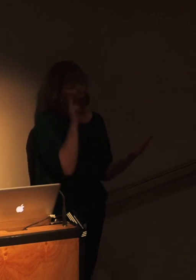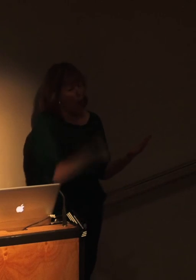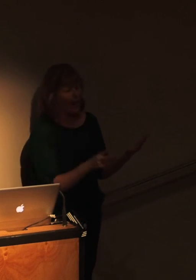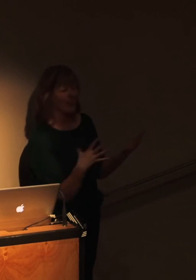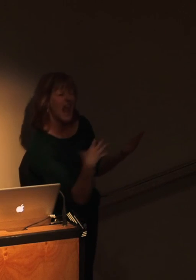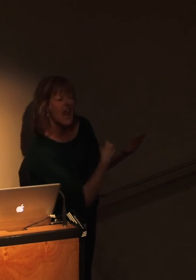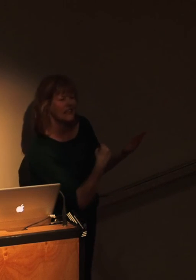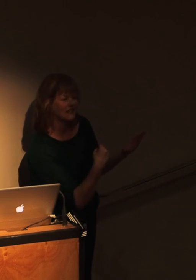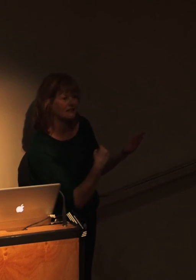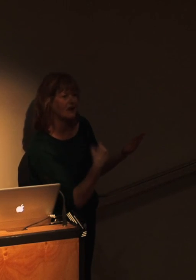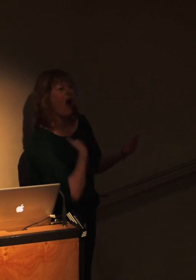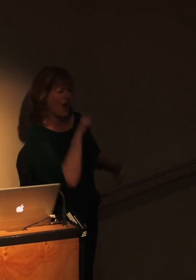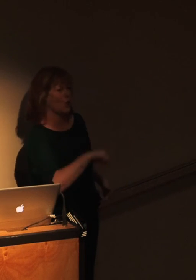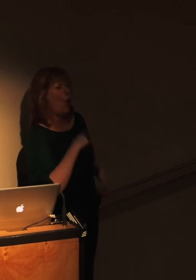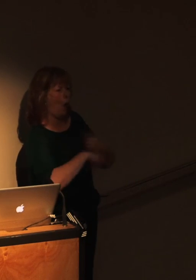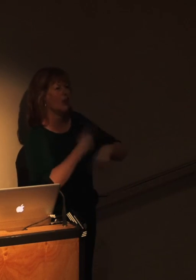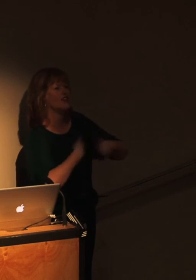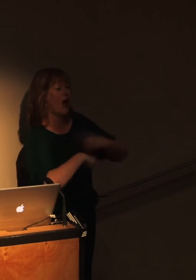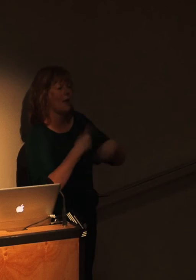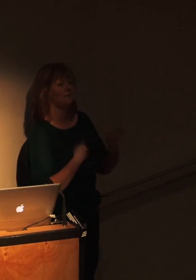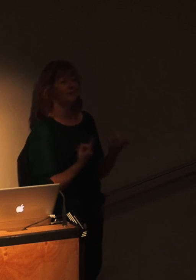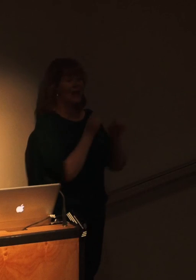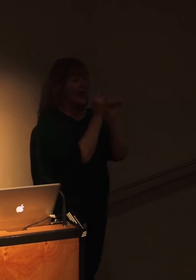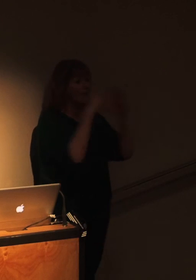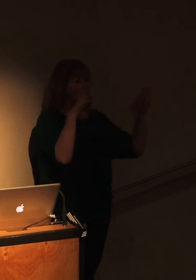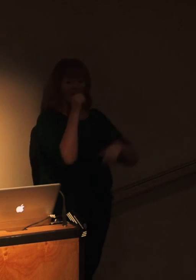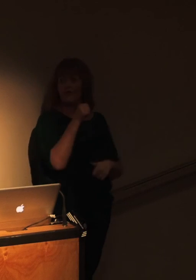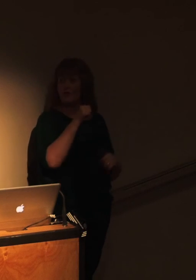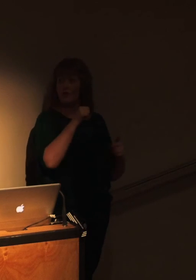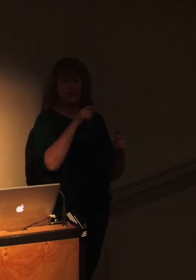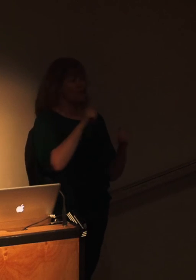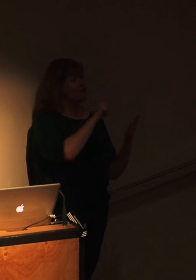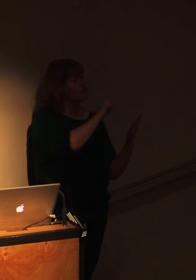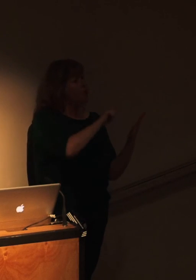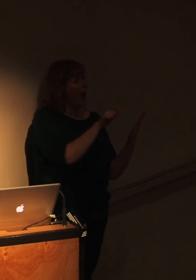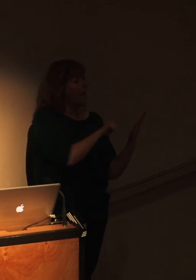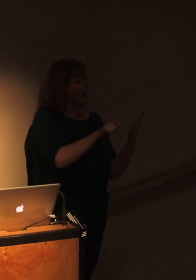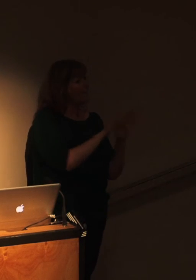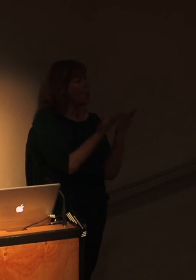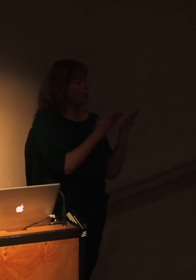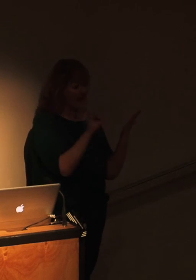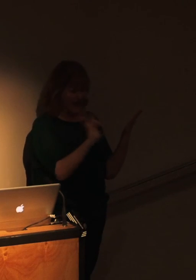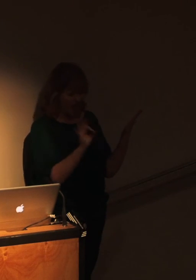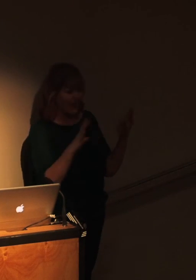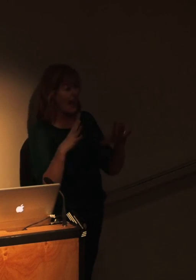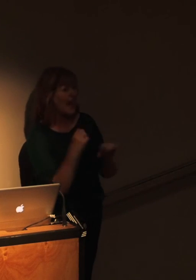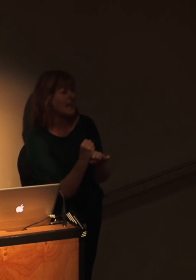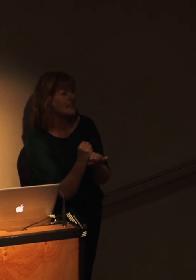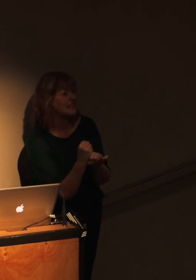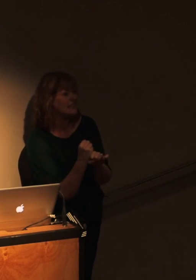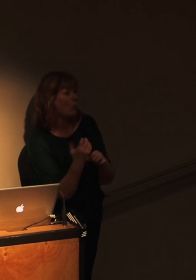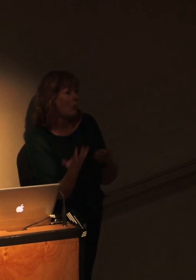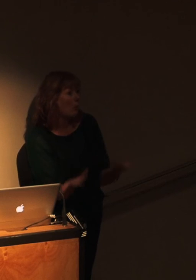I do it all the time. Imagine if you could write books, and you don't actually have the end in there, unless you've read the whole book.